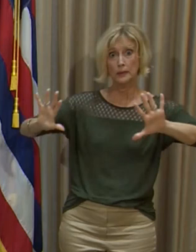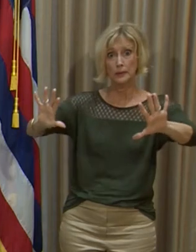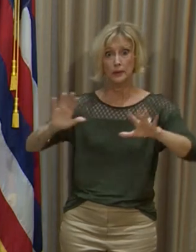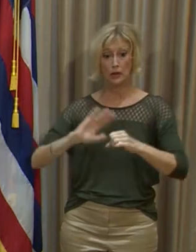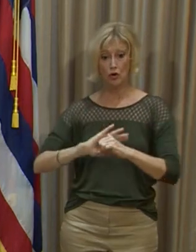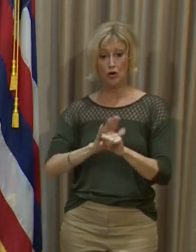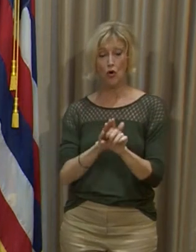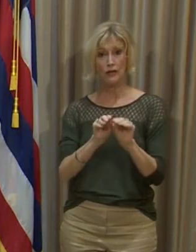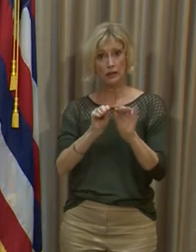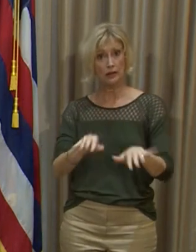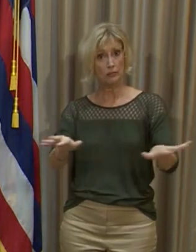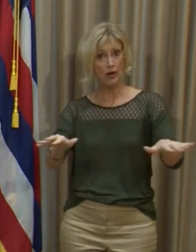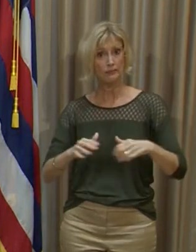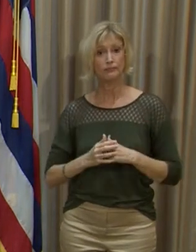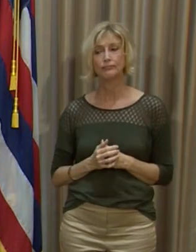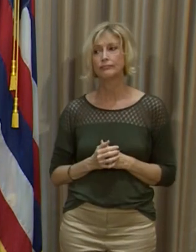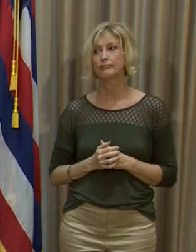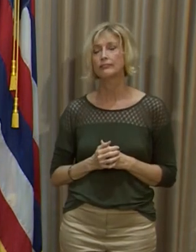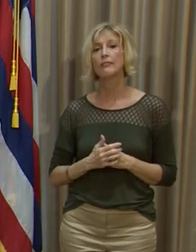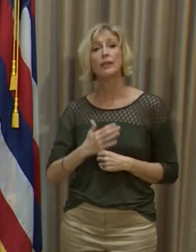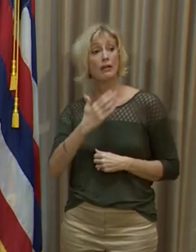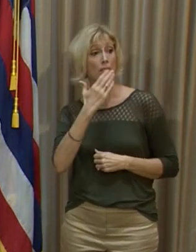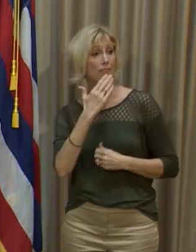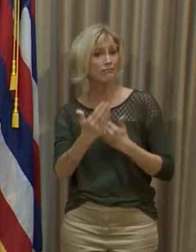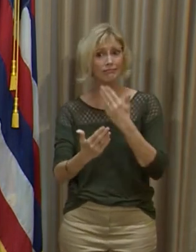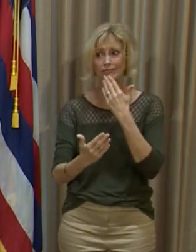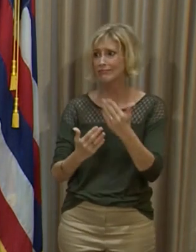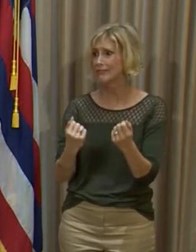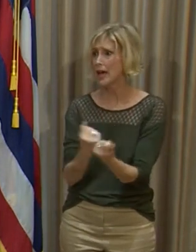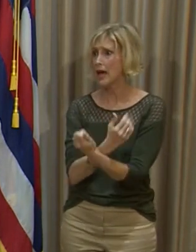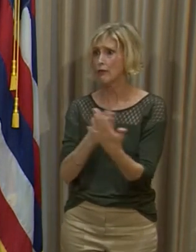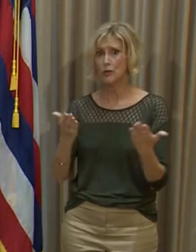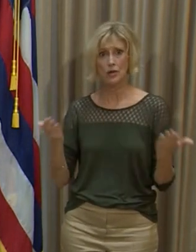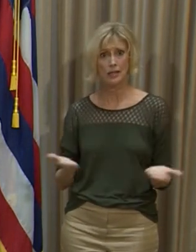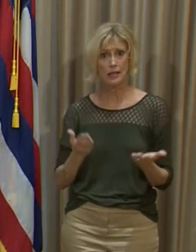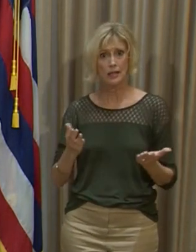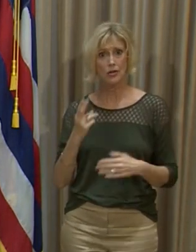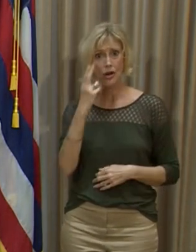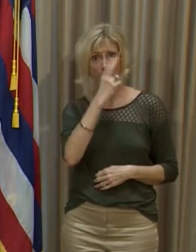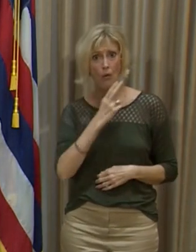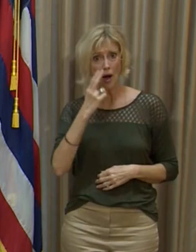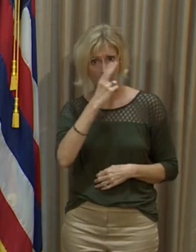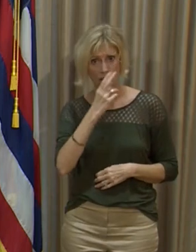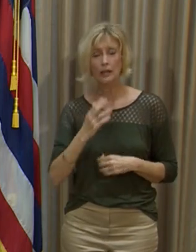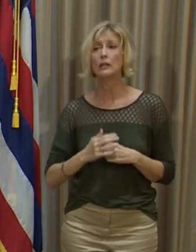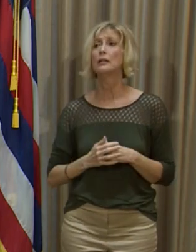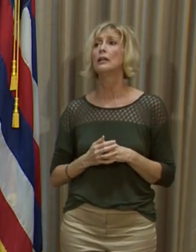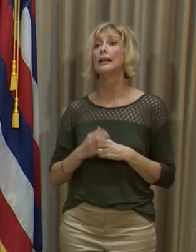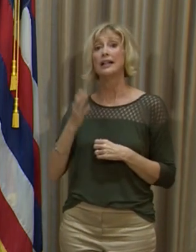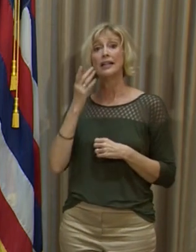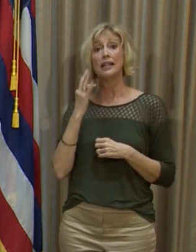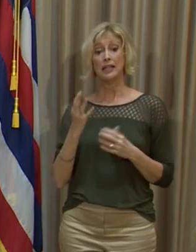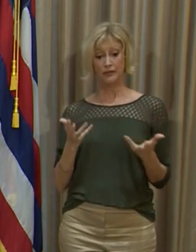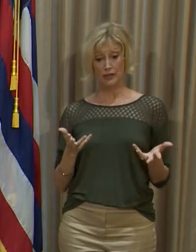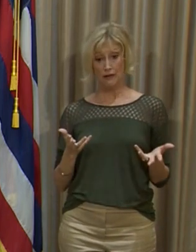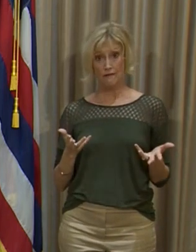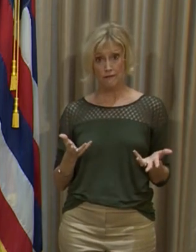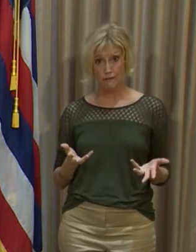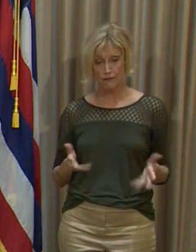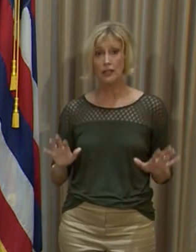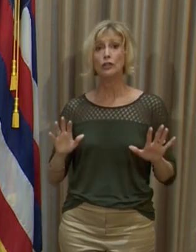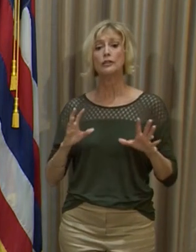here in the islands. I do want to thank everyone here in Hawaii who has taken the virus